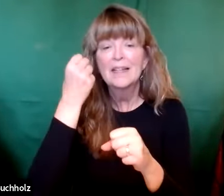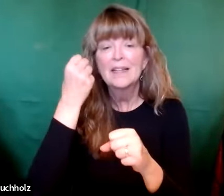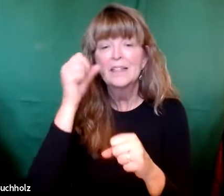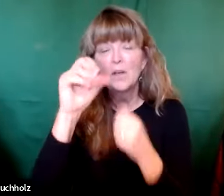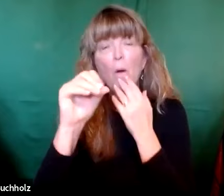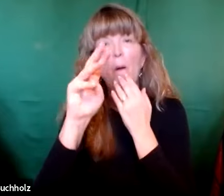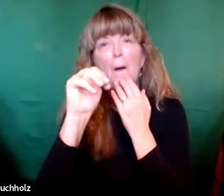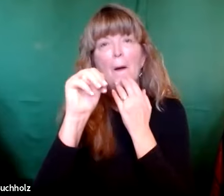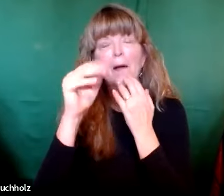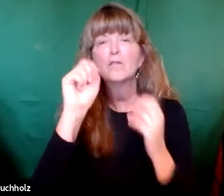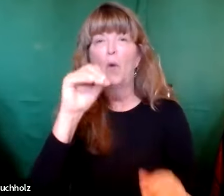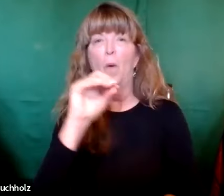or no repercussions at all.